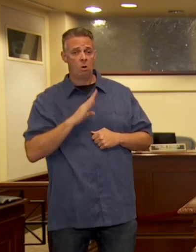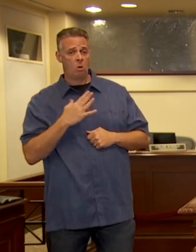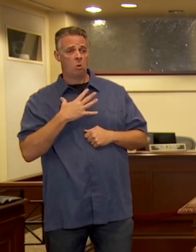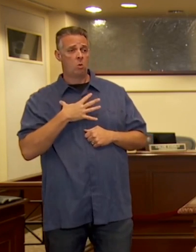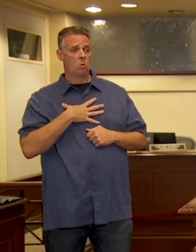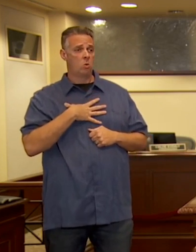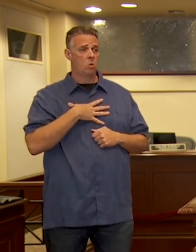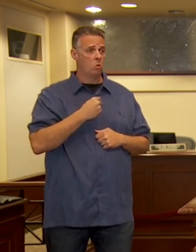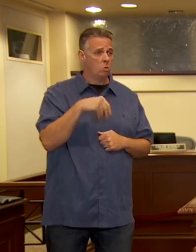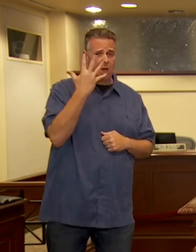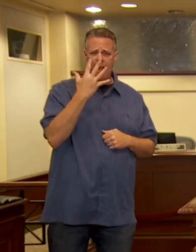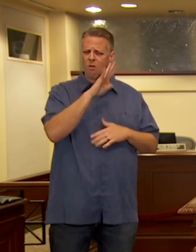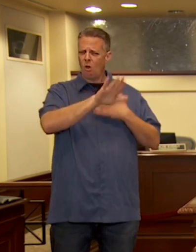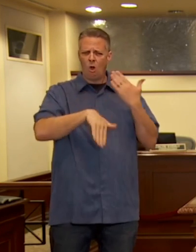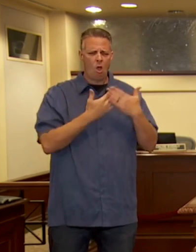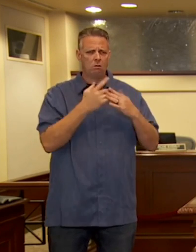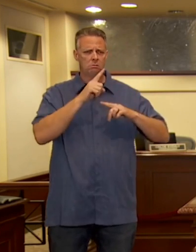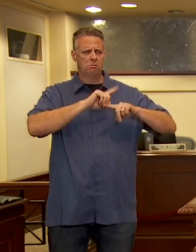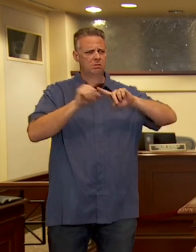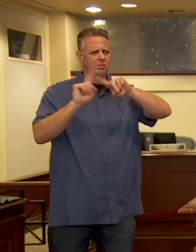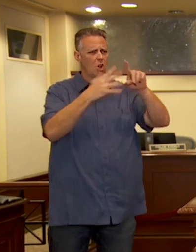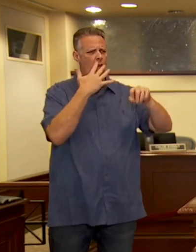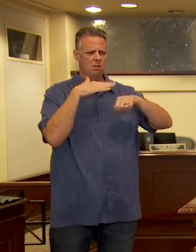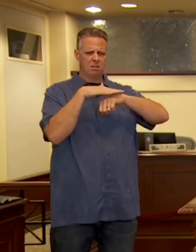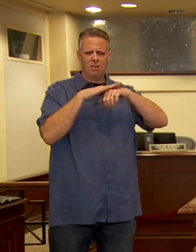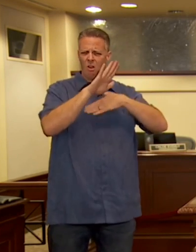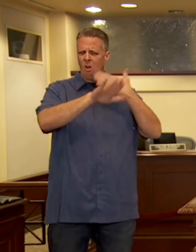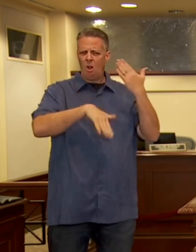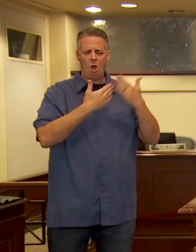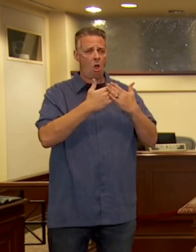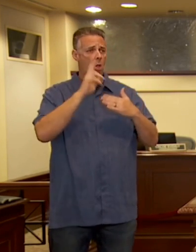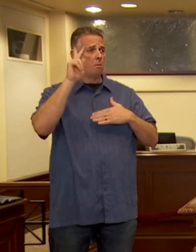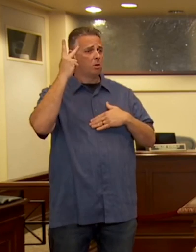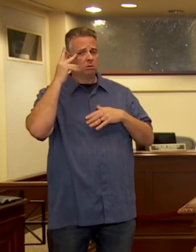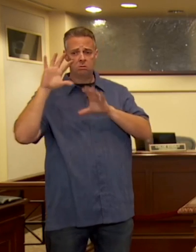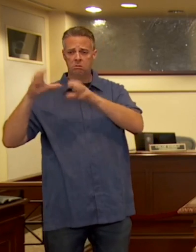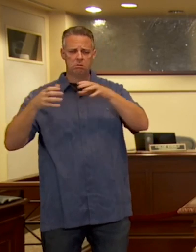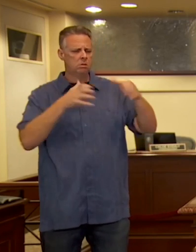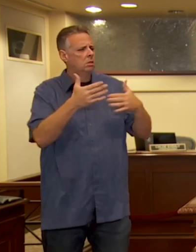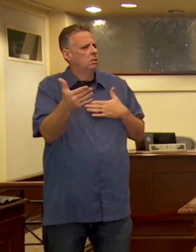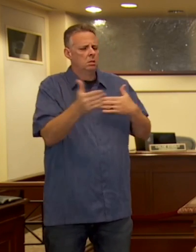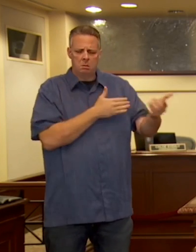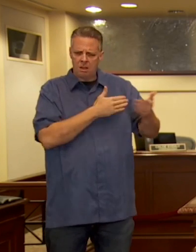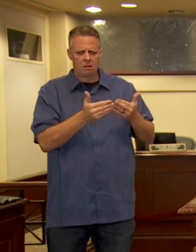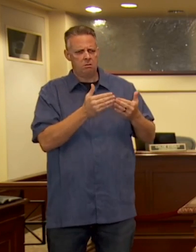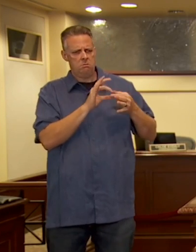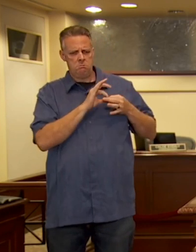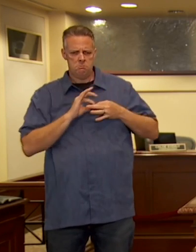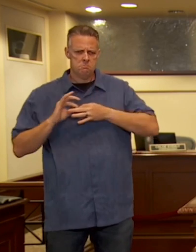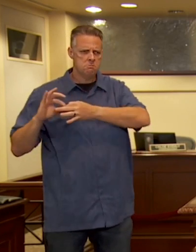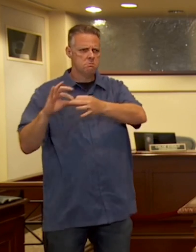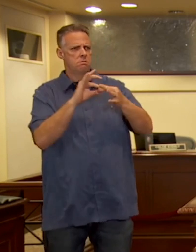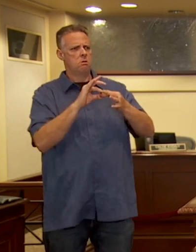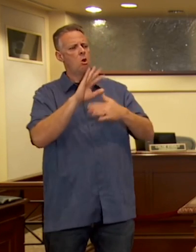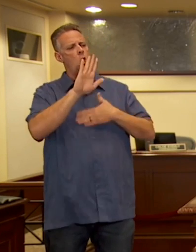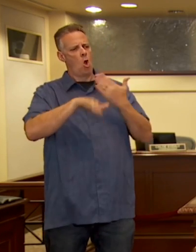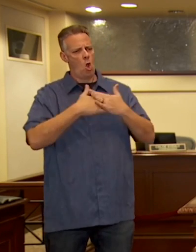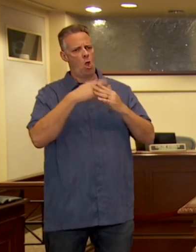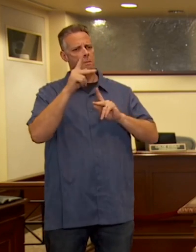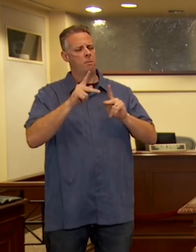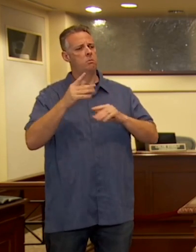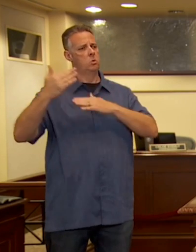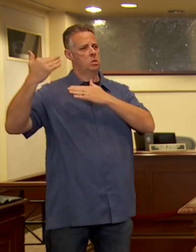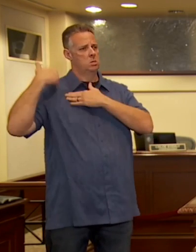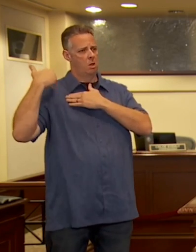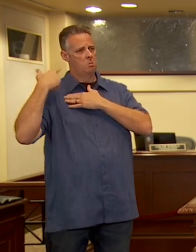white, every color from every political persuasion, pull together and hold all people accountable